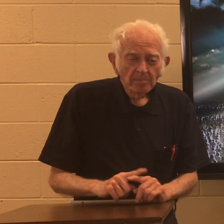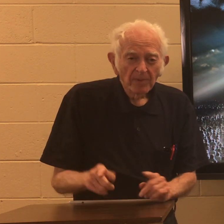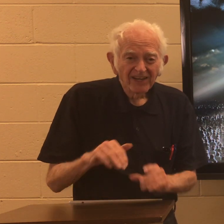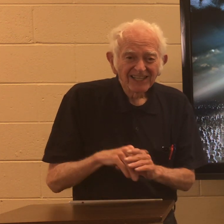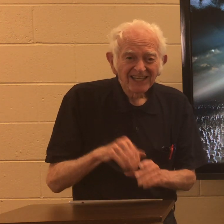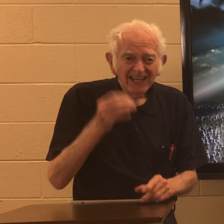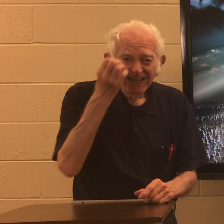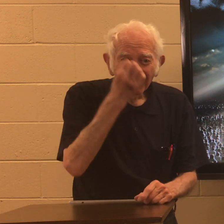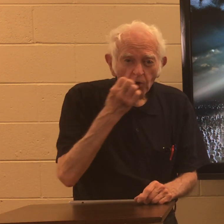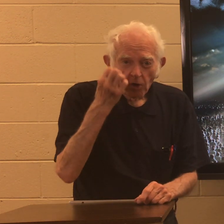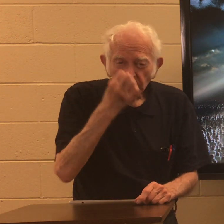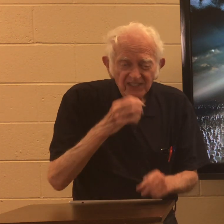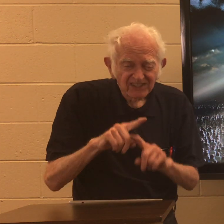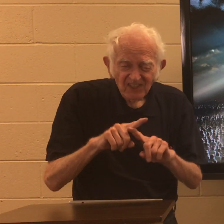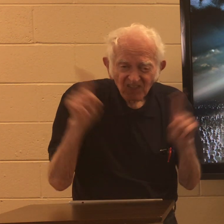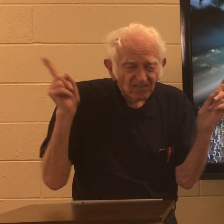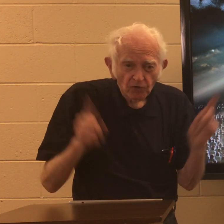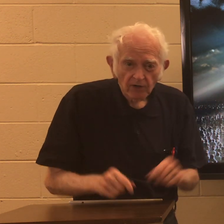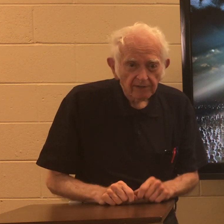up. But in Europe, it's different.